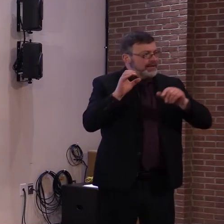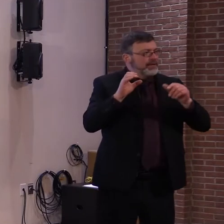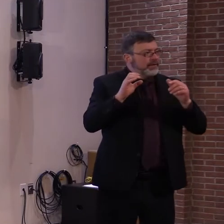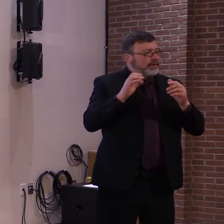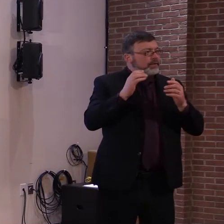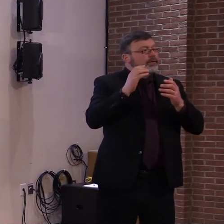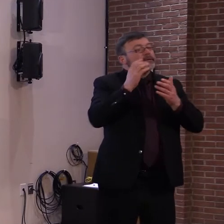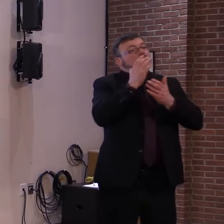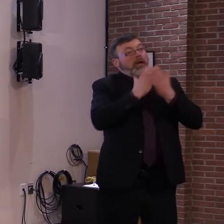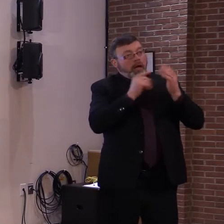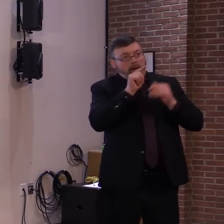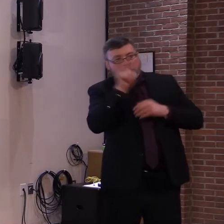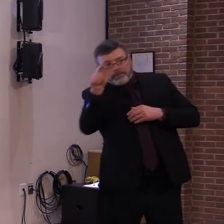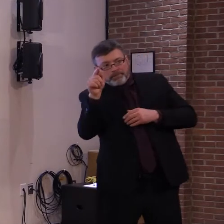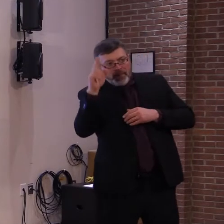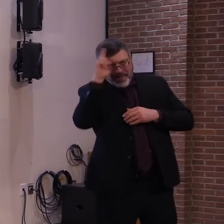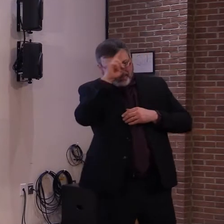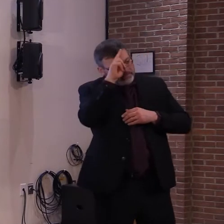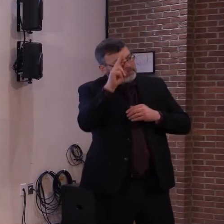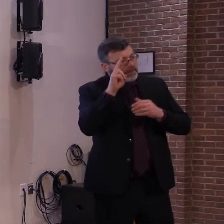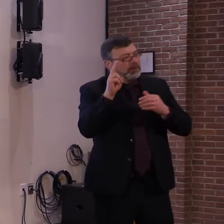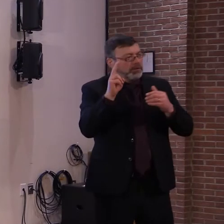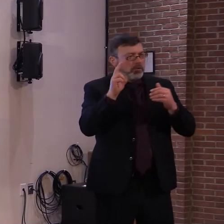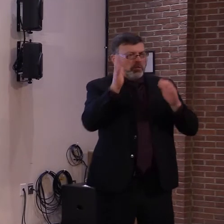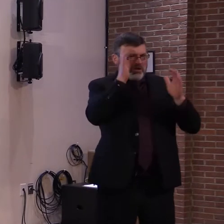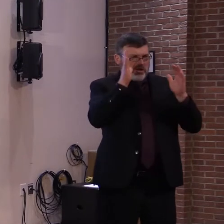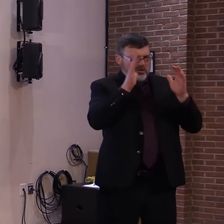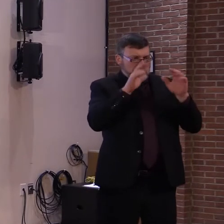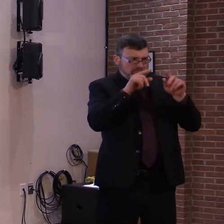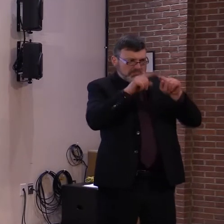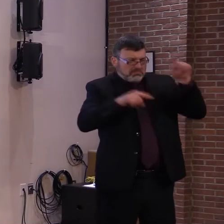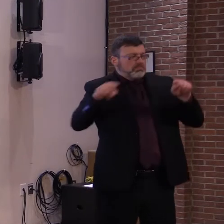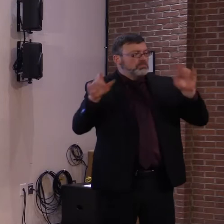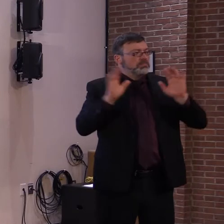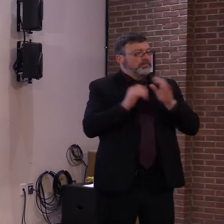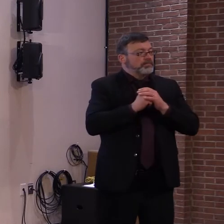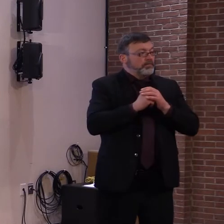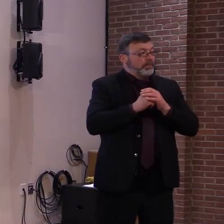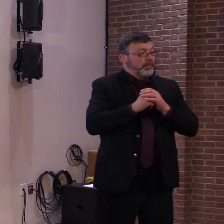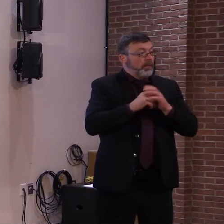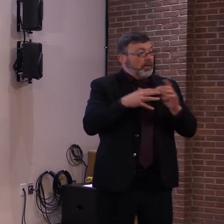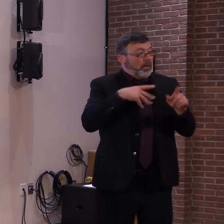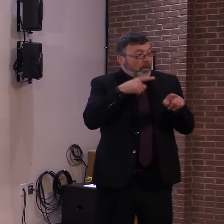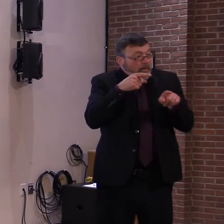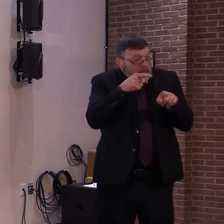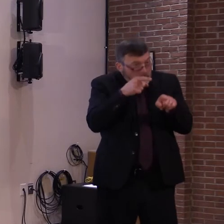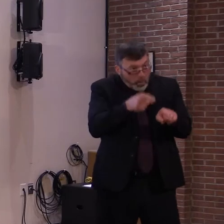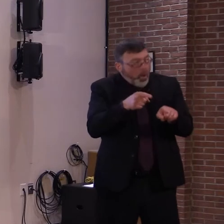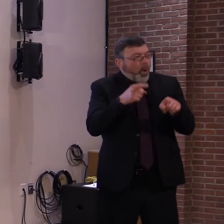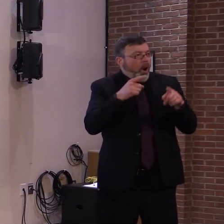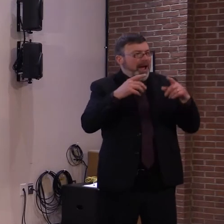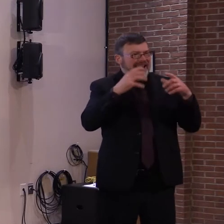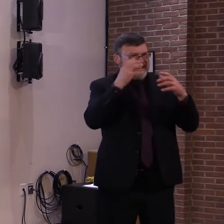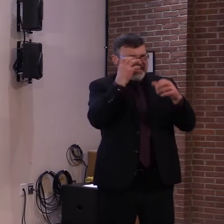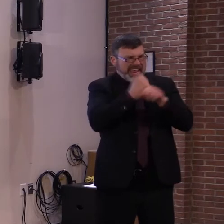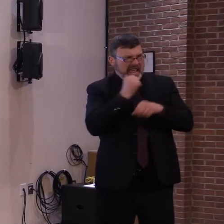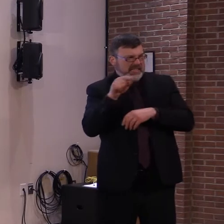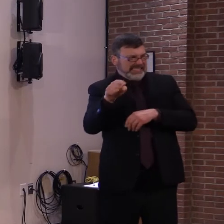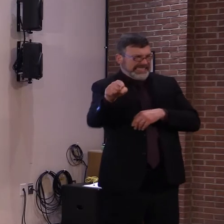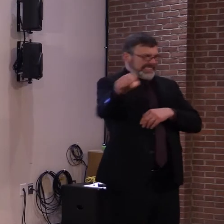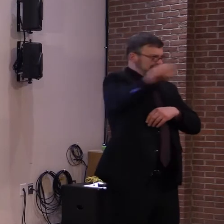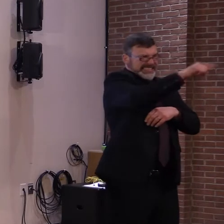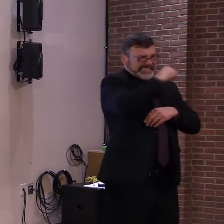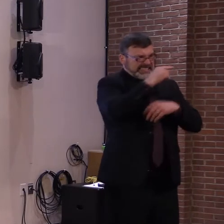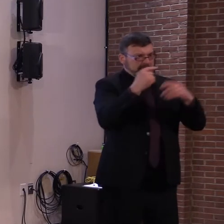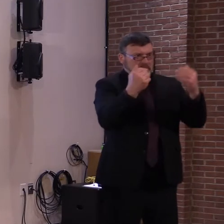pharmacies. Our goal will be to administer every available dose each week. Here's